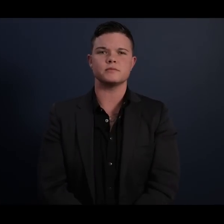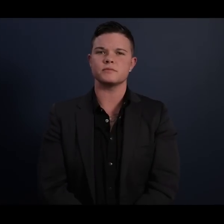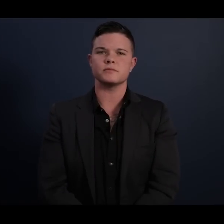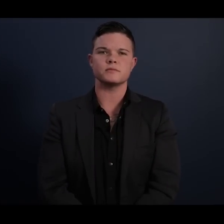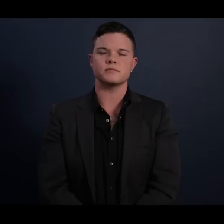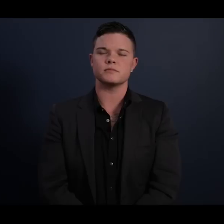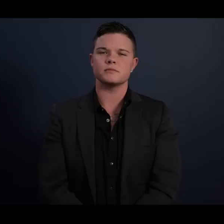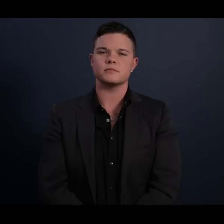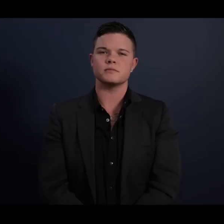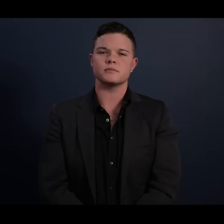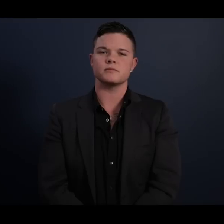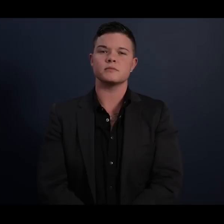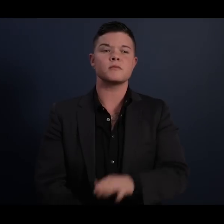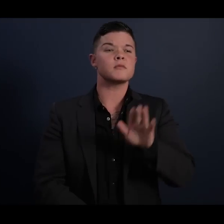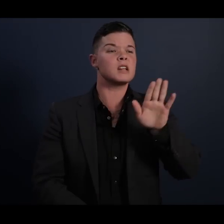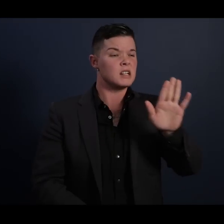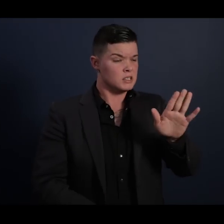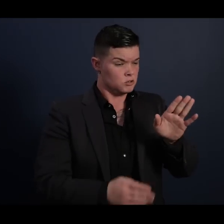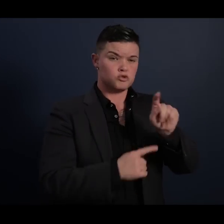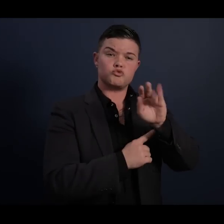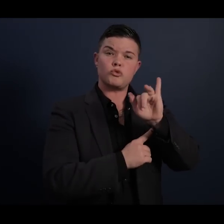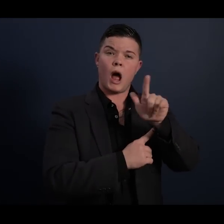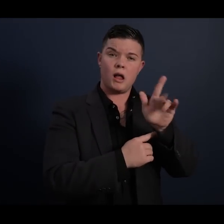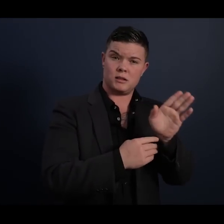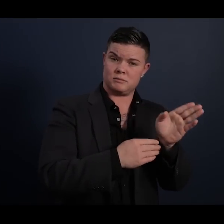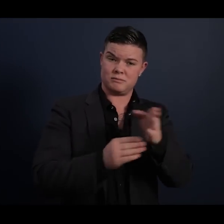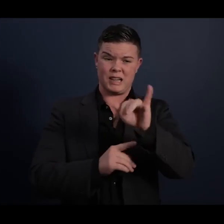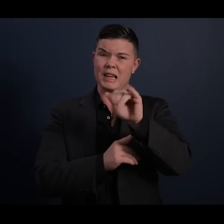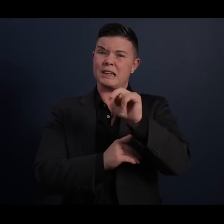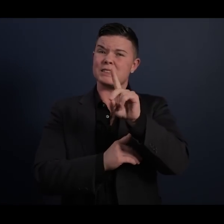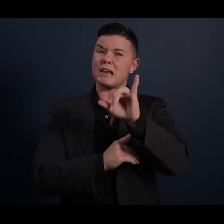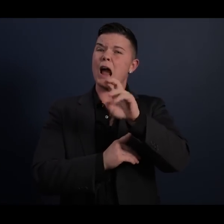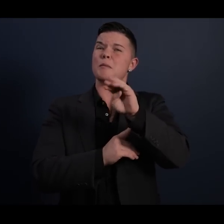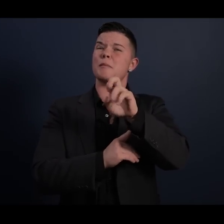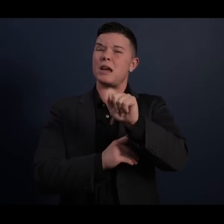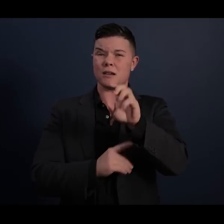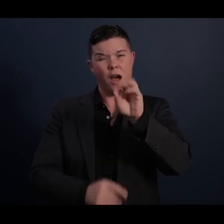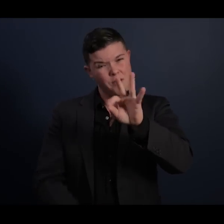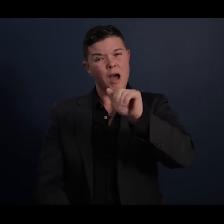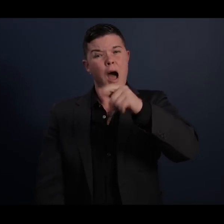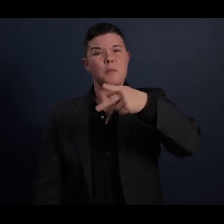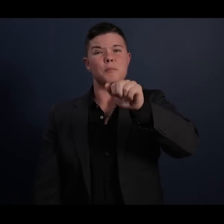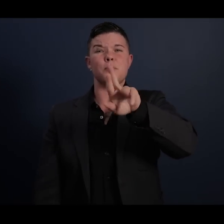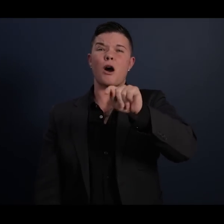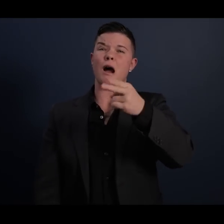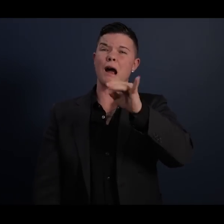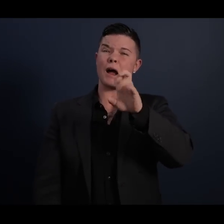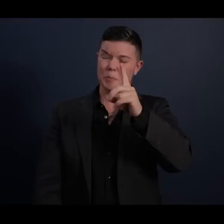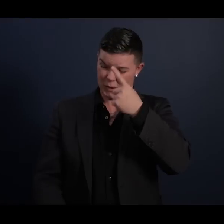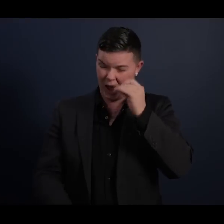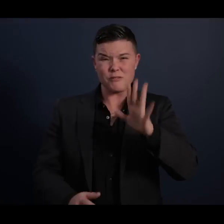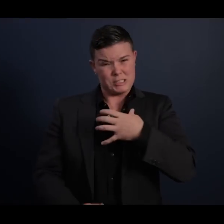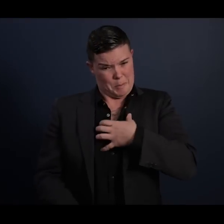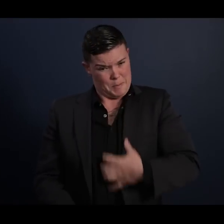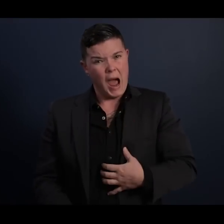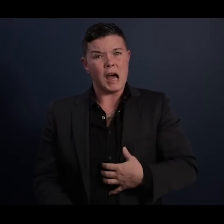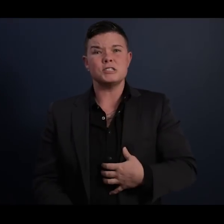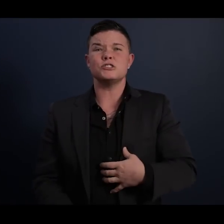He turned his trial into an indictment of apartheid because of his eloquence and his passion, but also because of his training as an